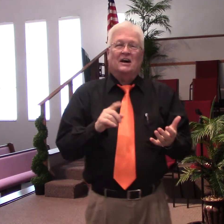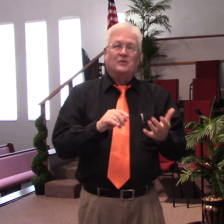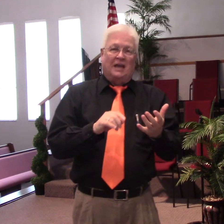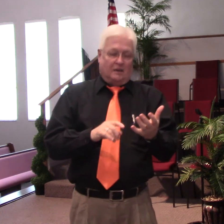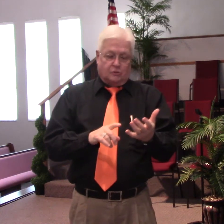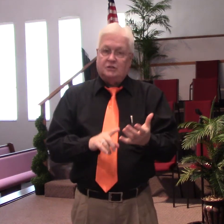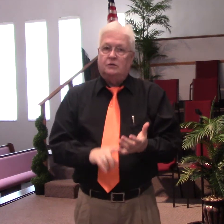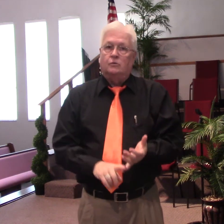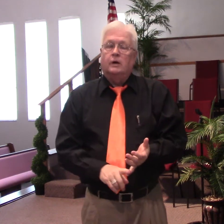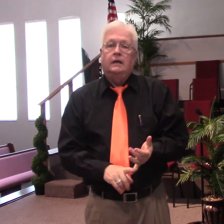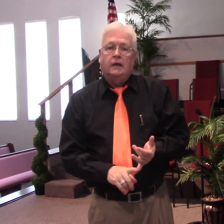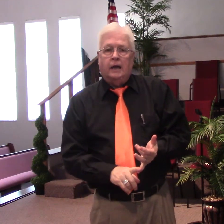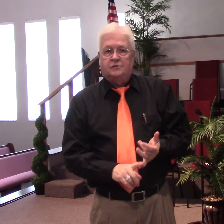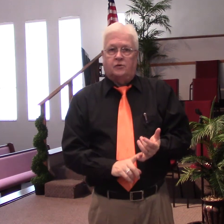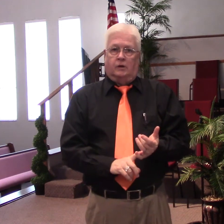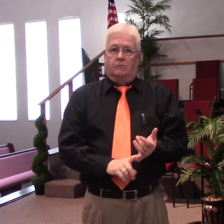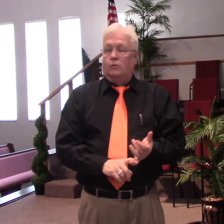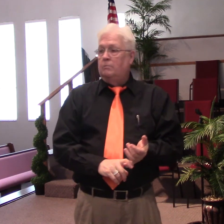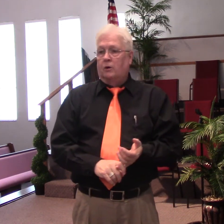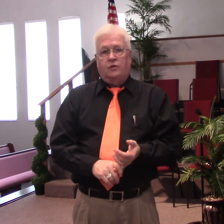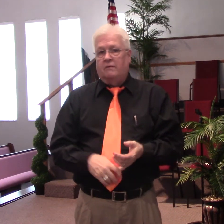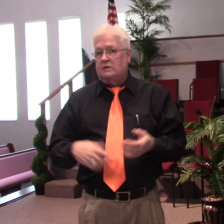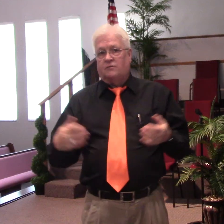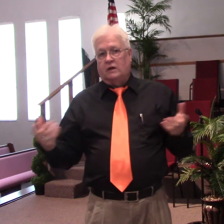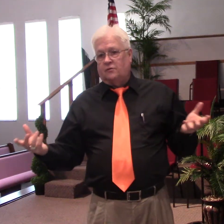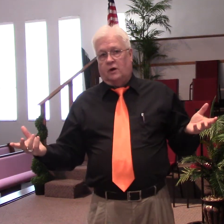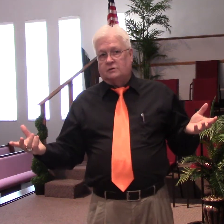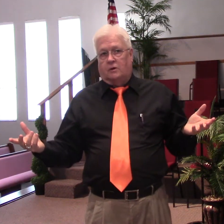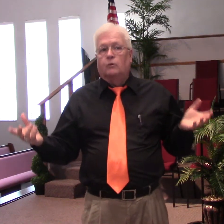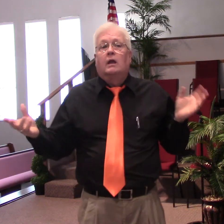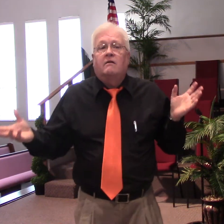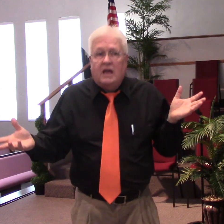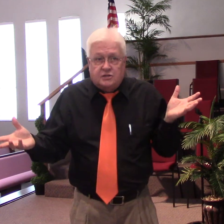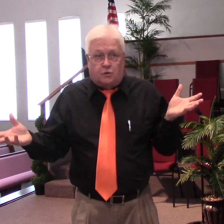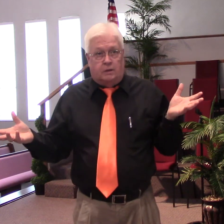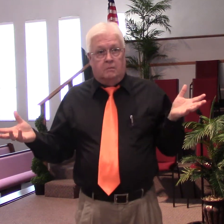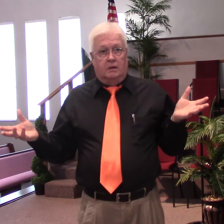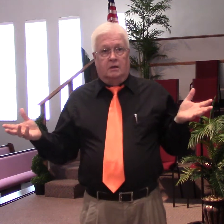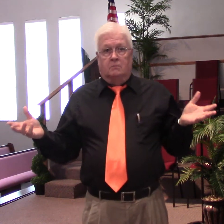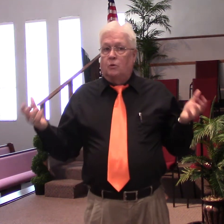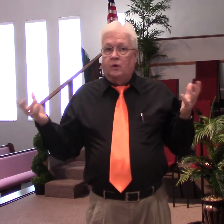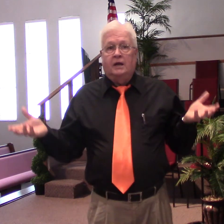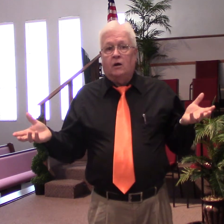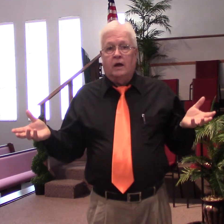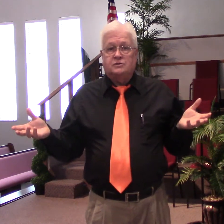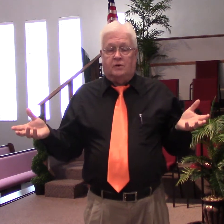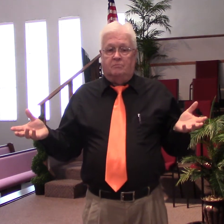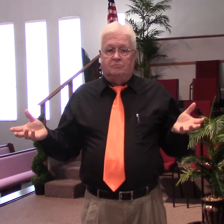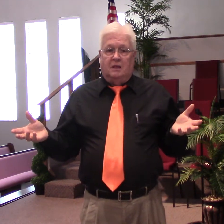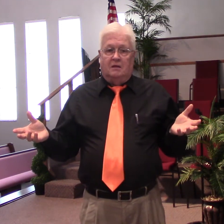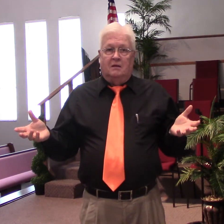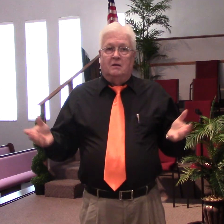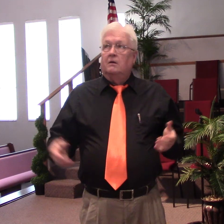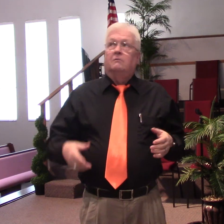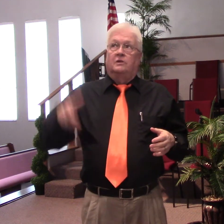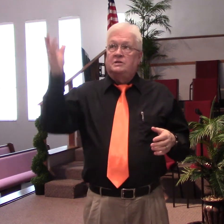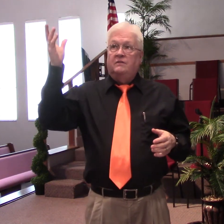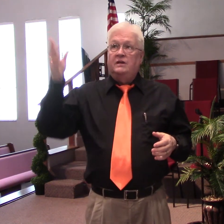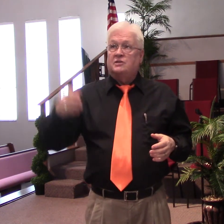Okay, number two, we're eating ice cream. We both have this vice for ice cream. We love ice cream, but we're eating our ice cream. The TV's